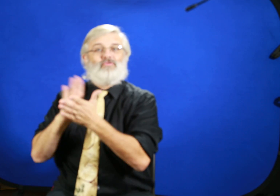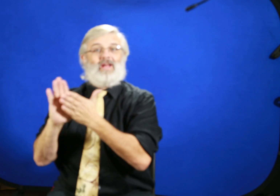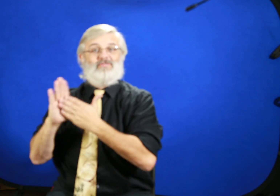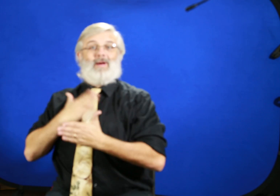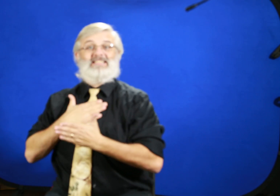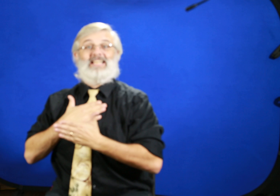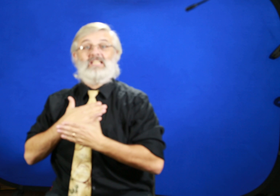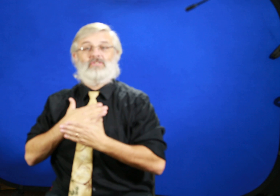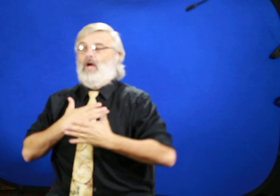forgives my sins?